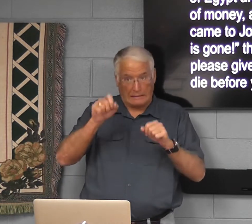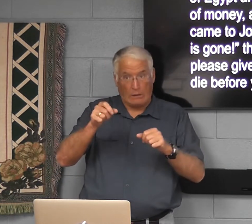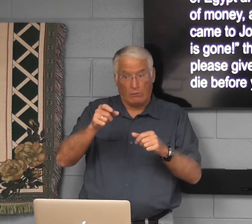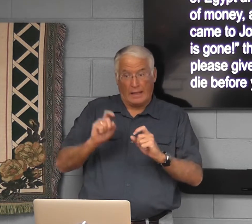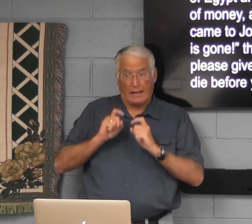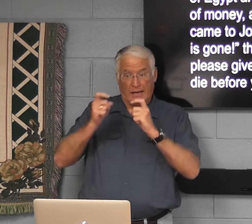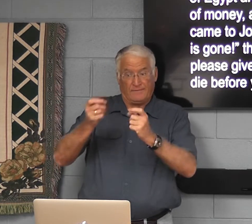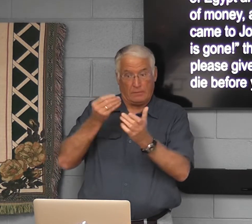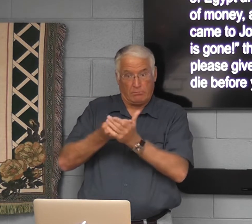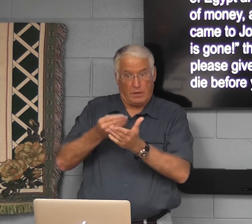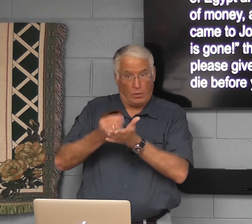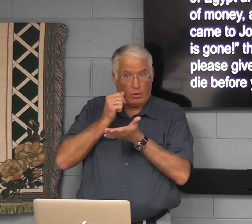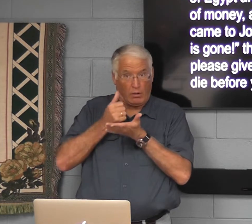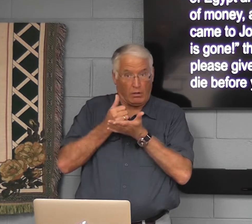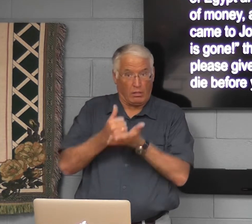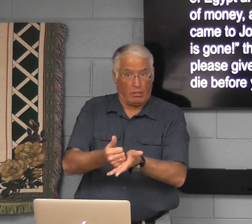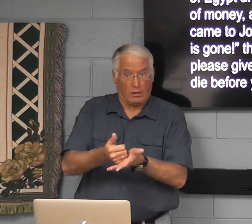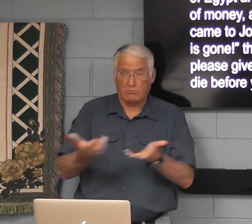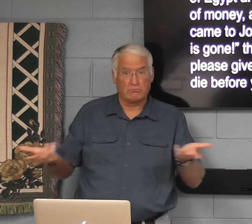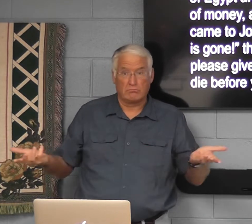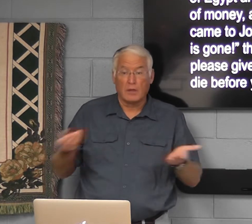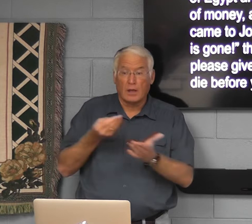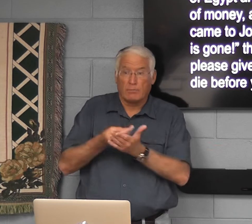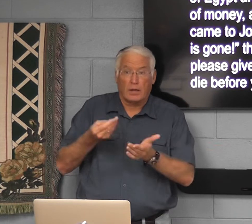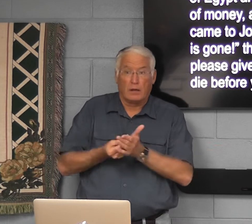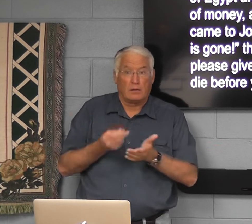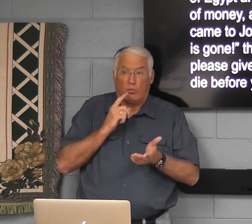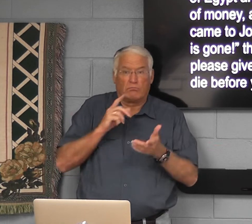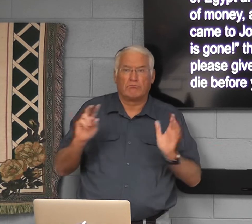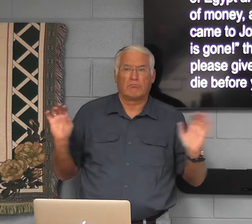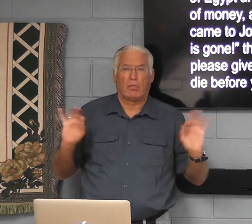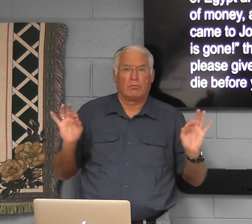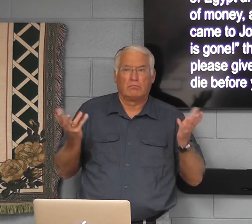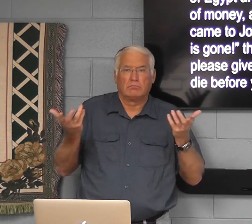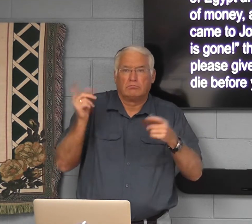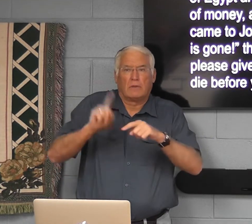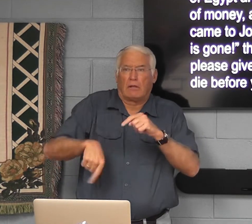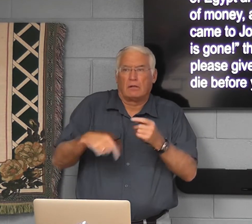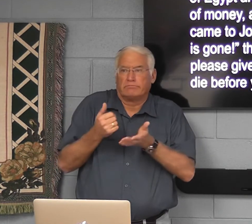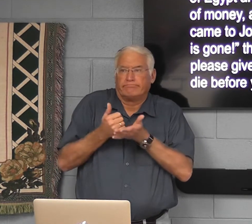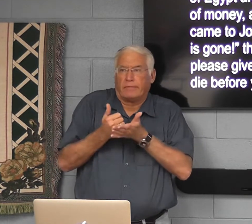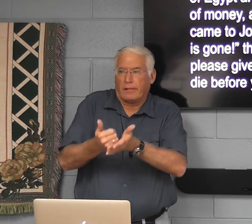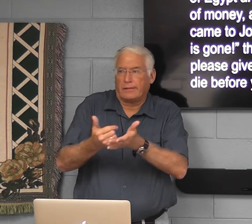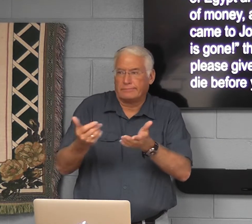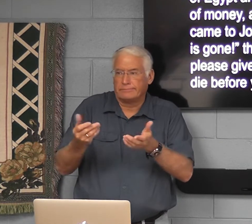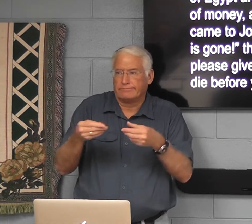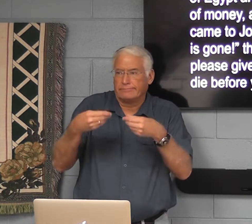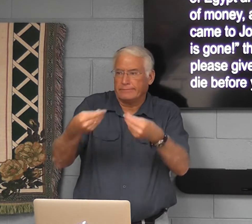can we still have money and that it's going to help? No. It's going to be what's on it.